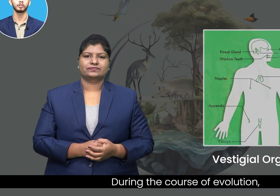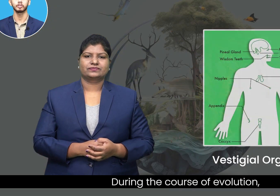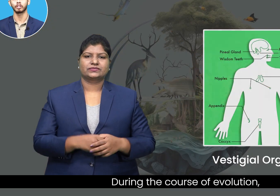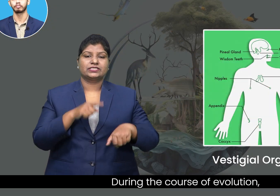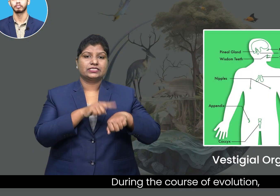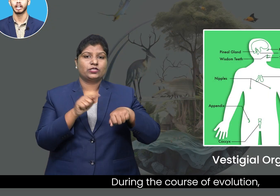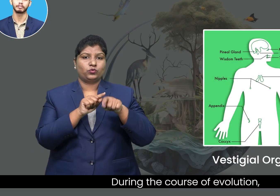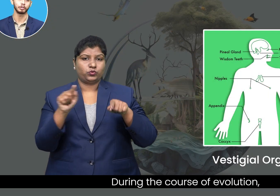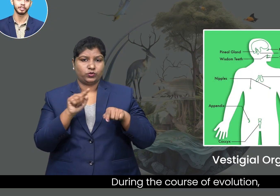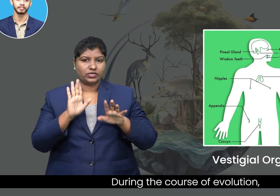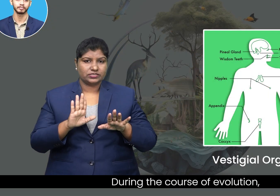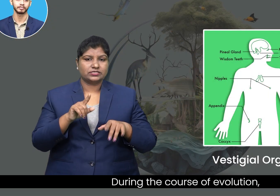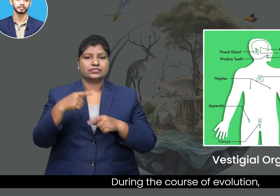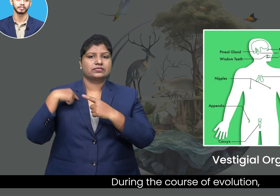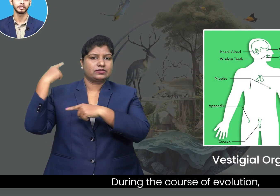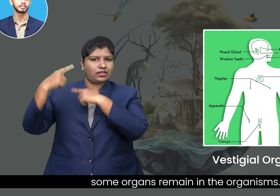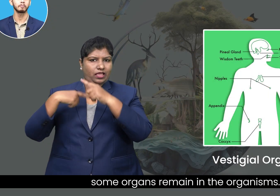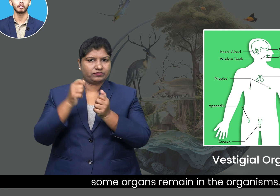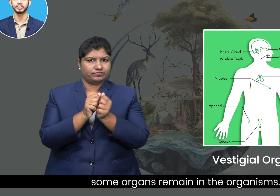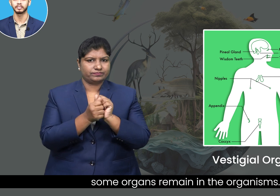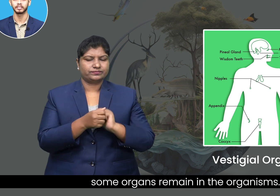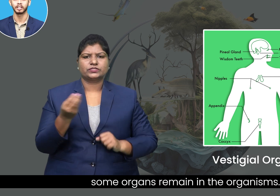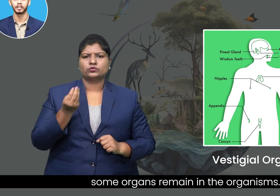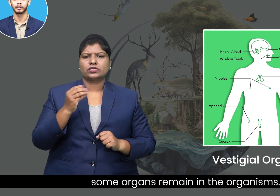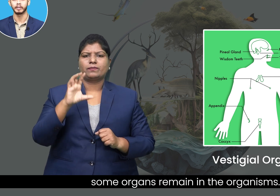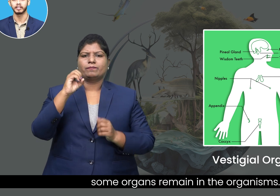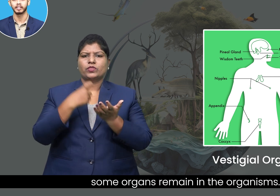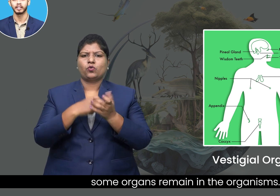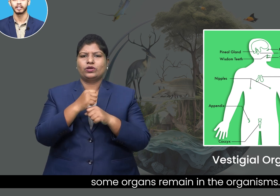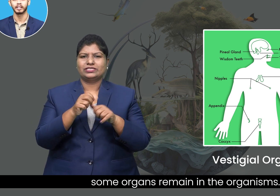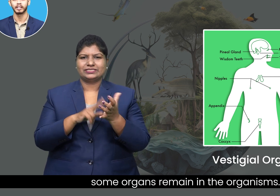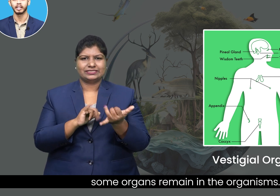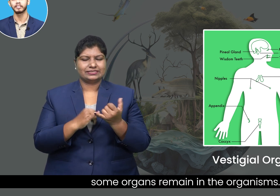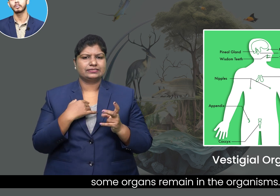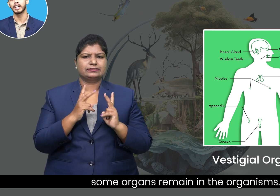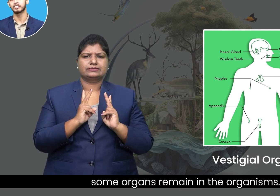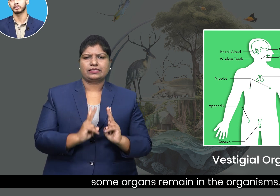course of evolution, some organs remain in the organisms.